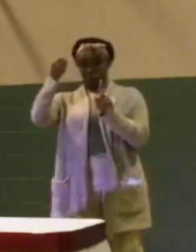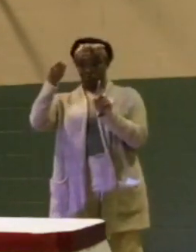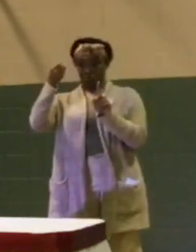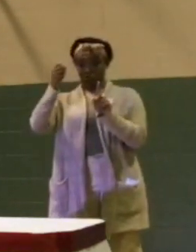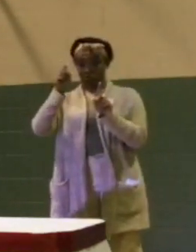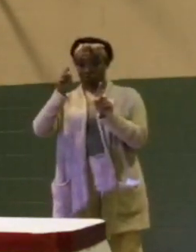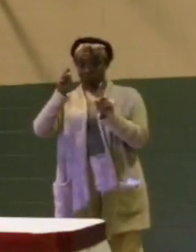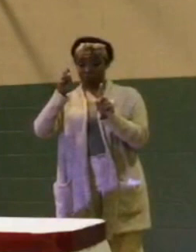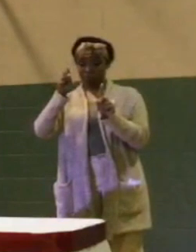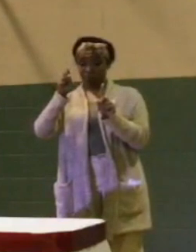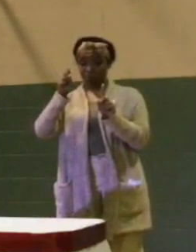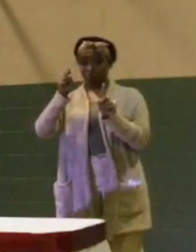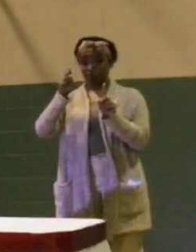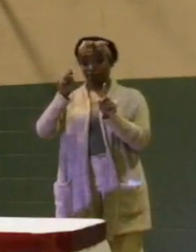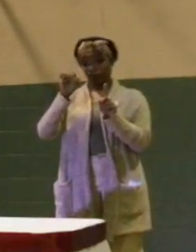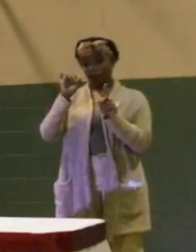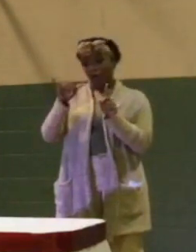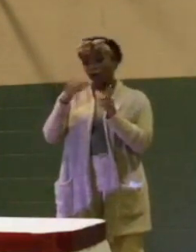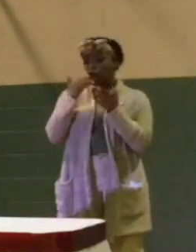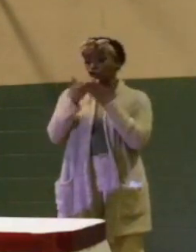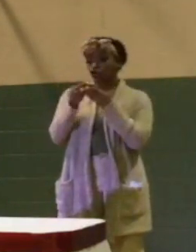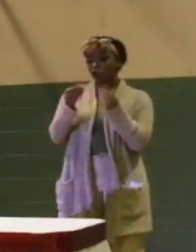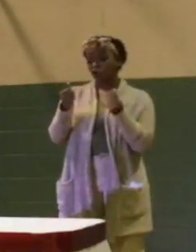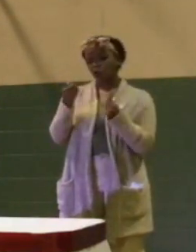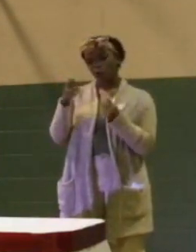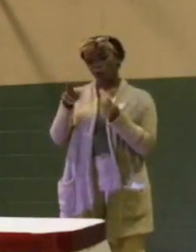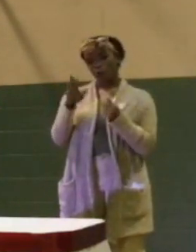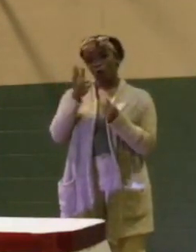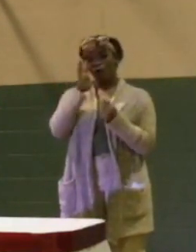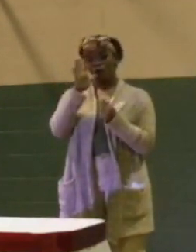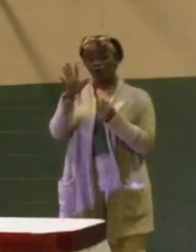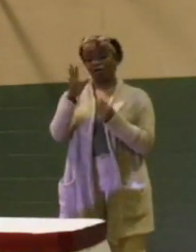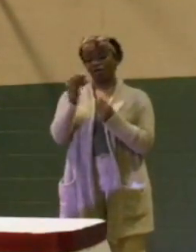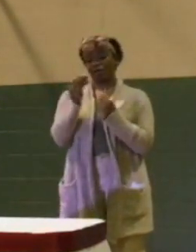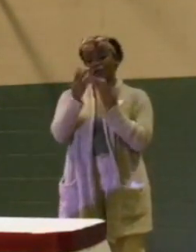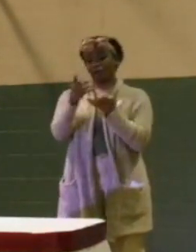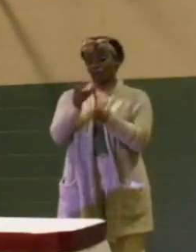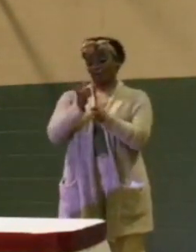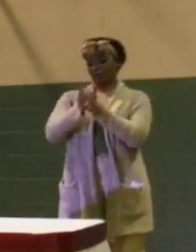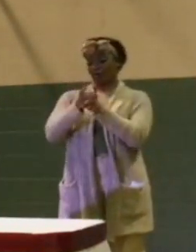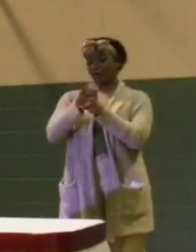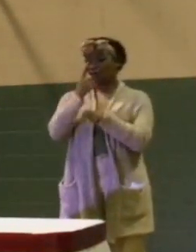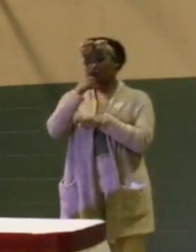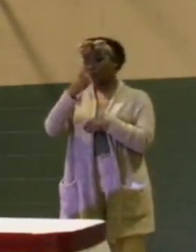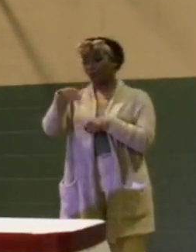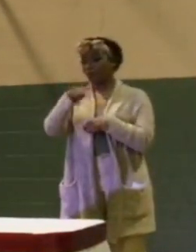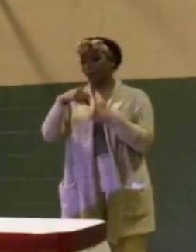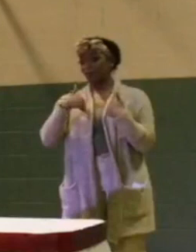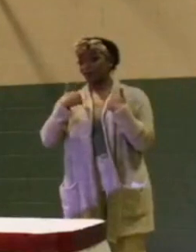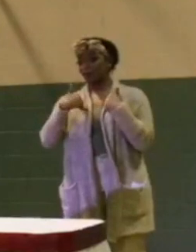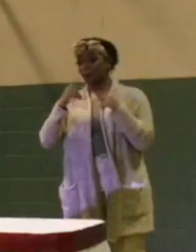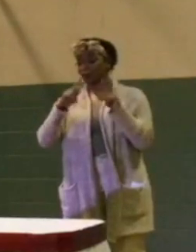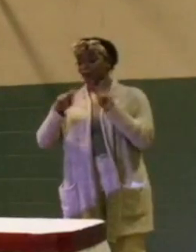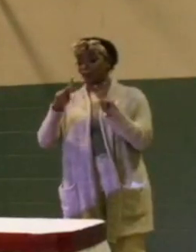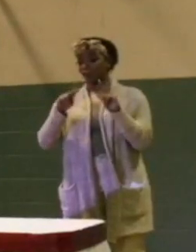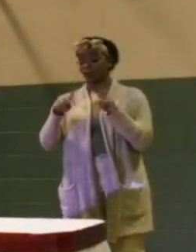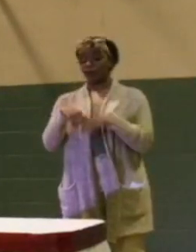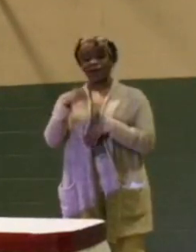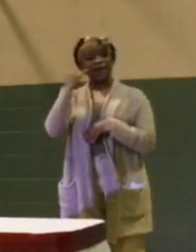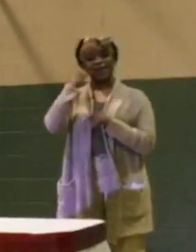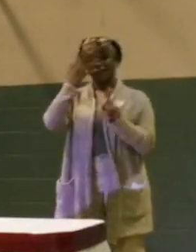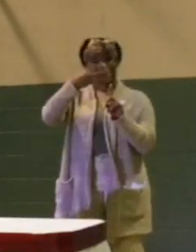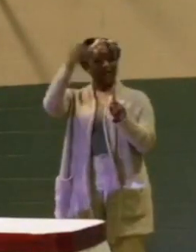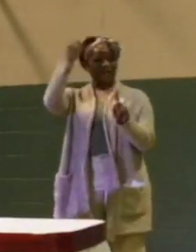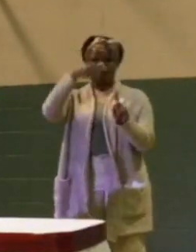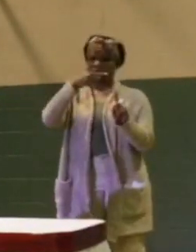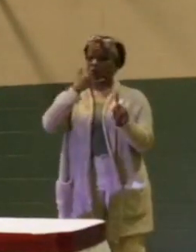an unnecessary hardship imposed on reckless youth? If confiscation isn't the answer, then what other